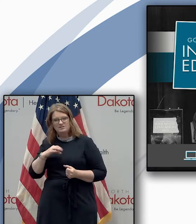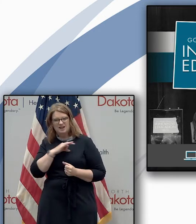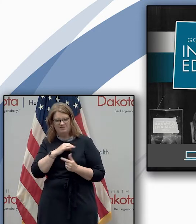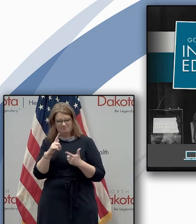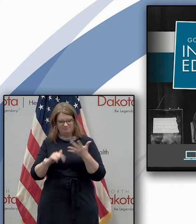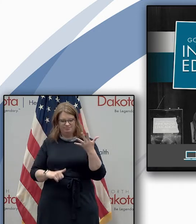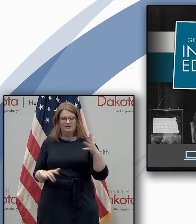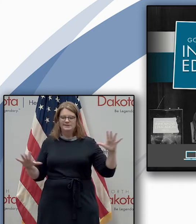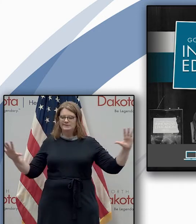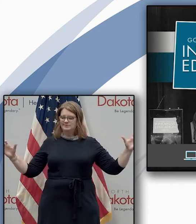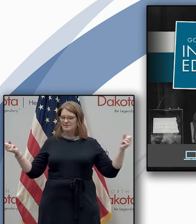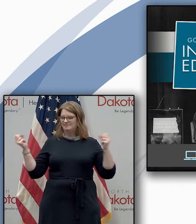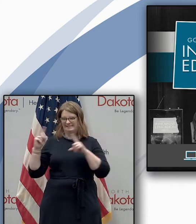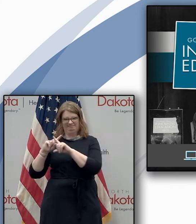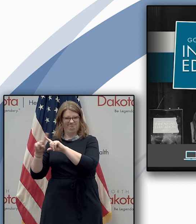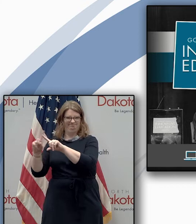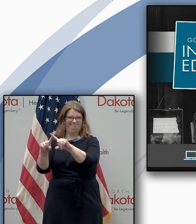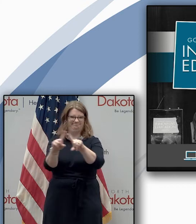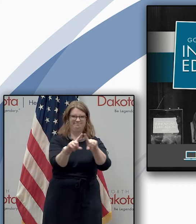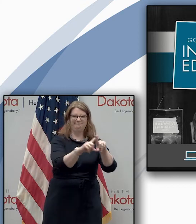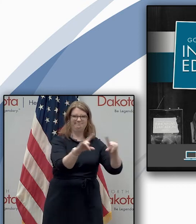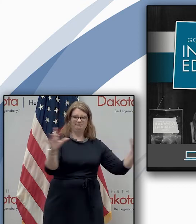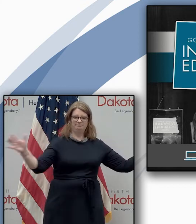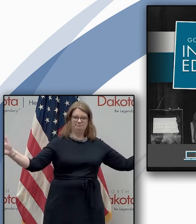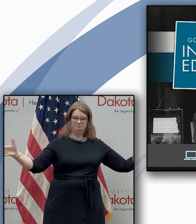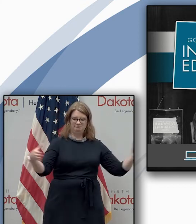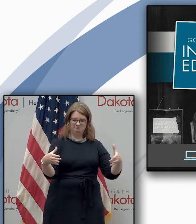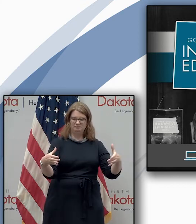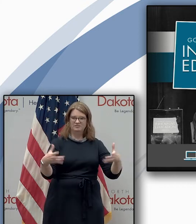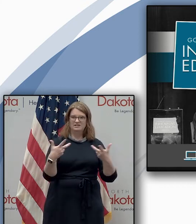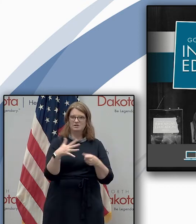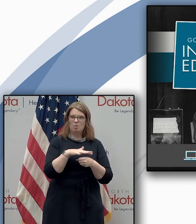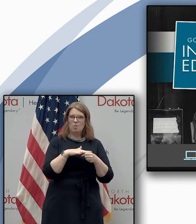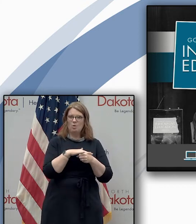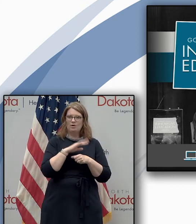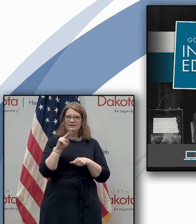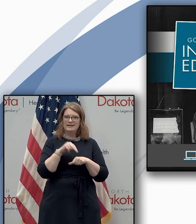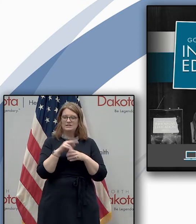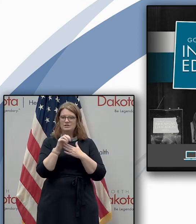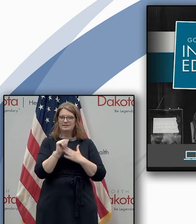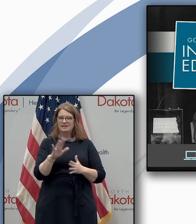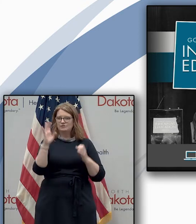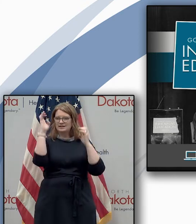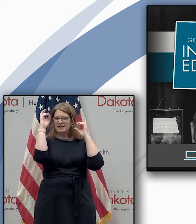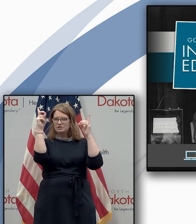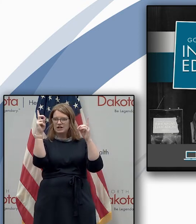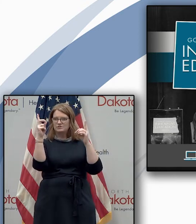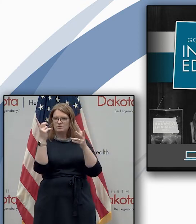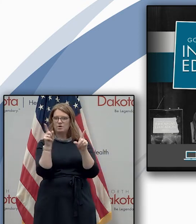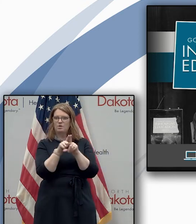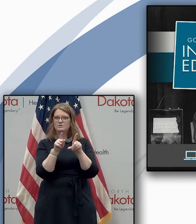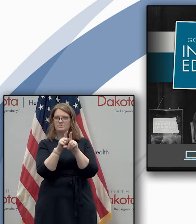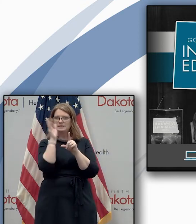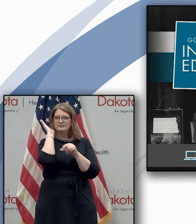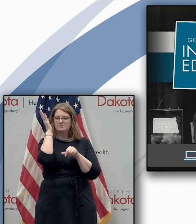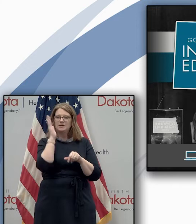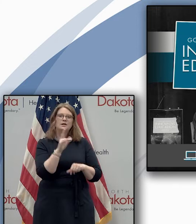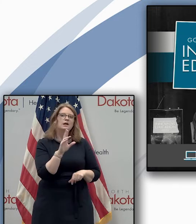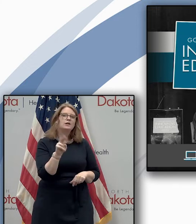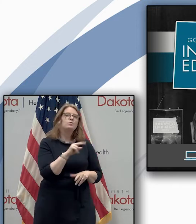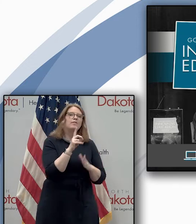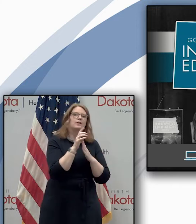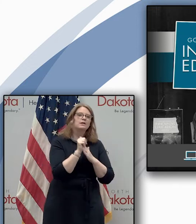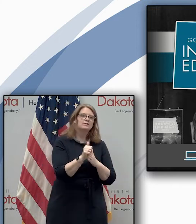it'll include inspiring messages from game-changing local and national leaders in education in north dakota led